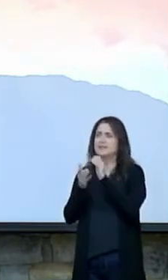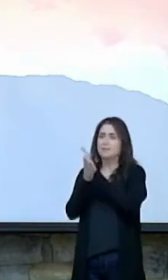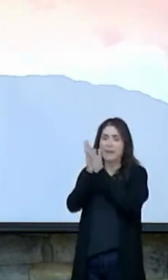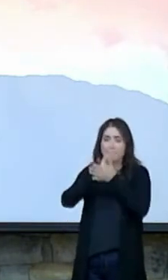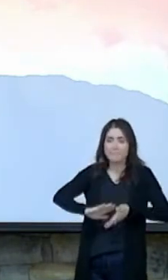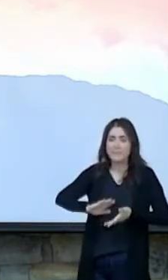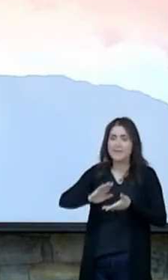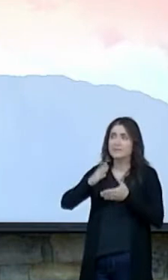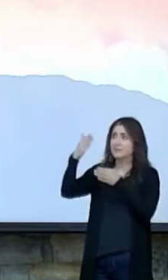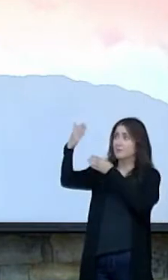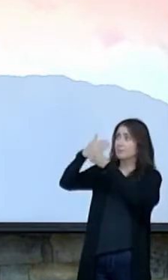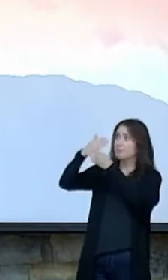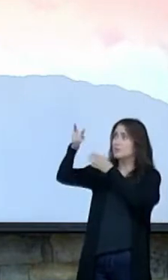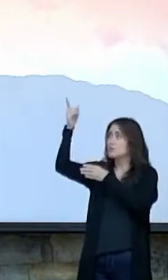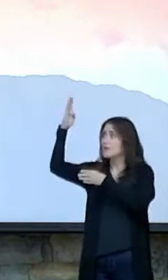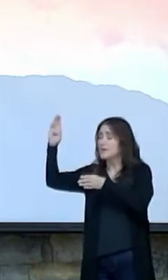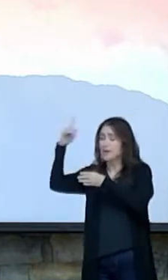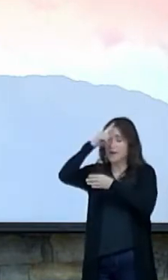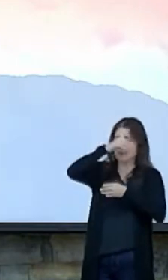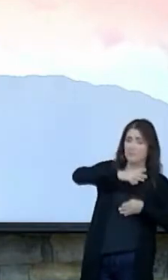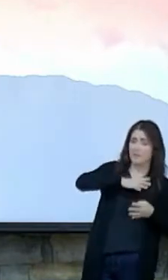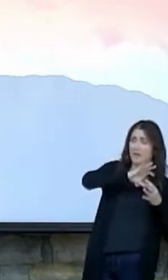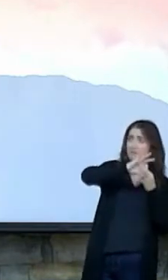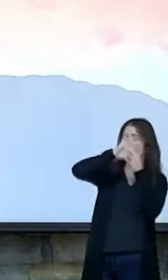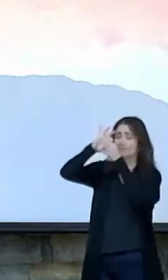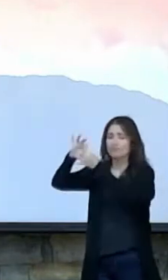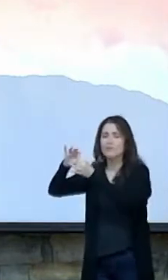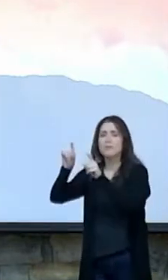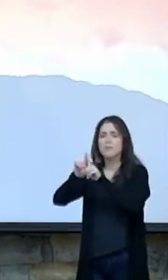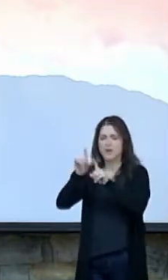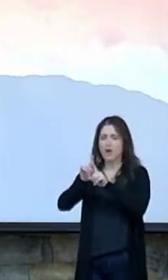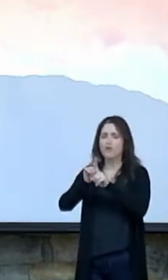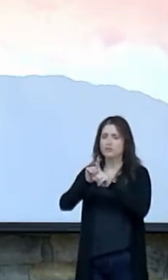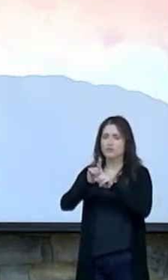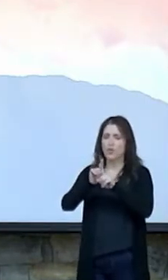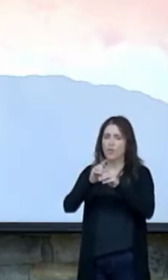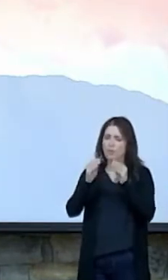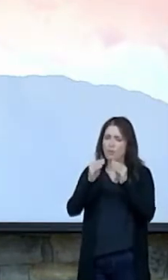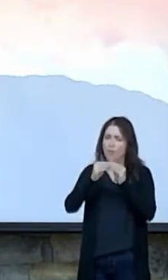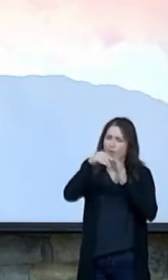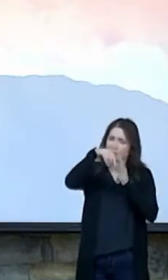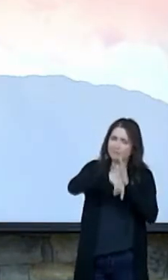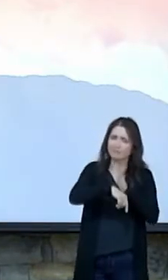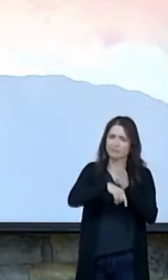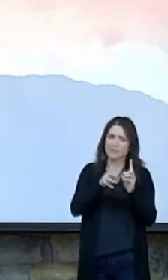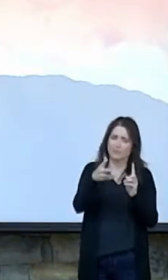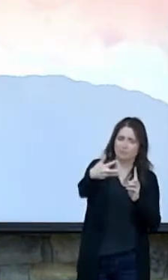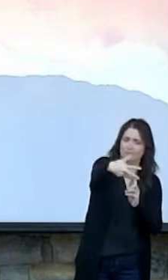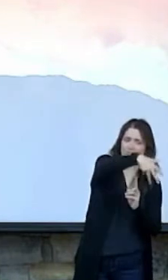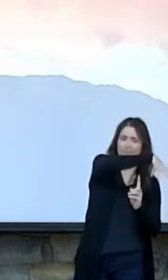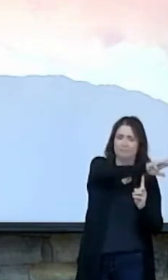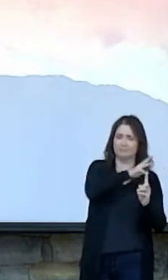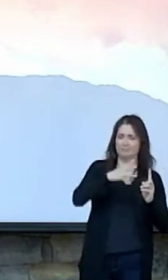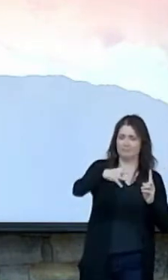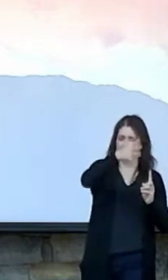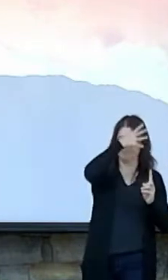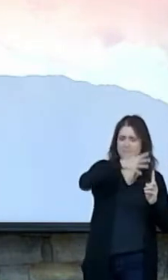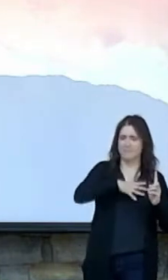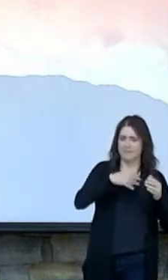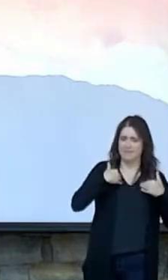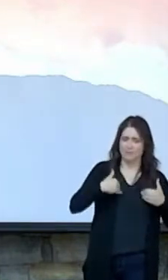man, but even beyond that, between fellow man, between the Jews and the Gentiles in the context here.